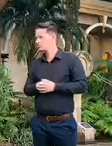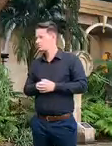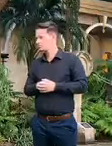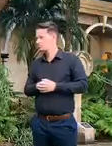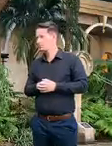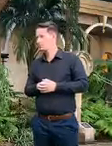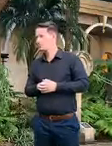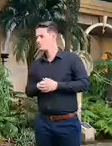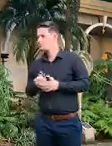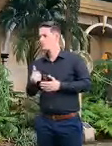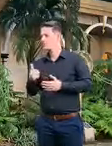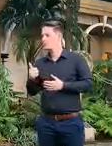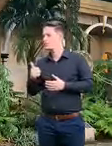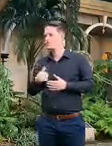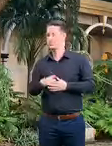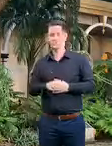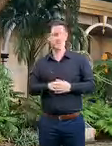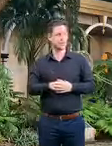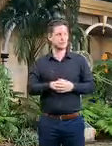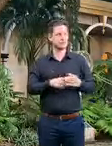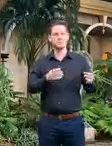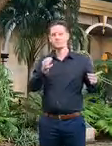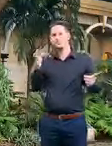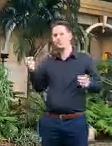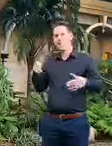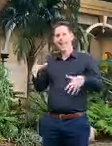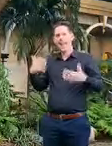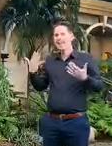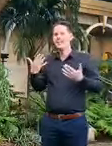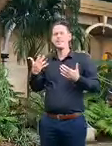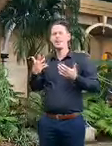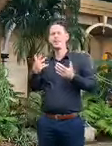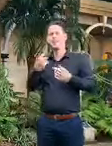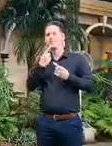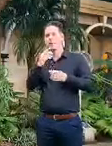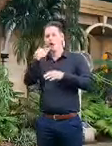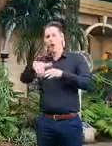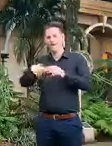uh after over the next couple of weeks okay do you have any other details about